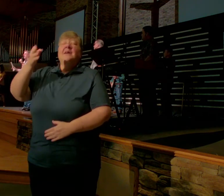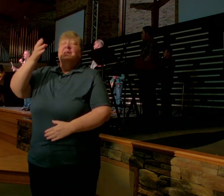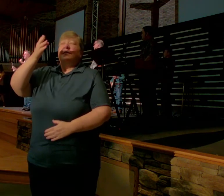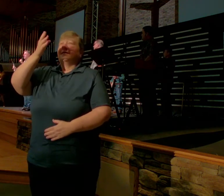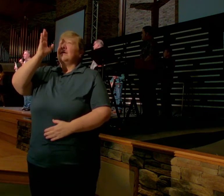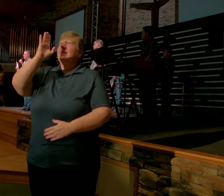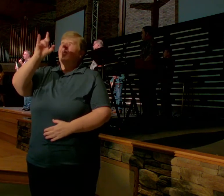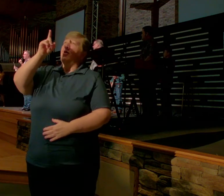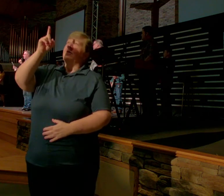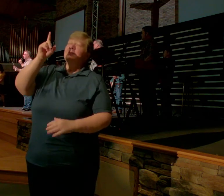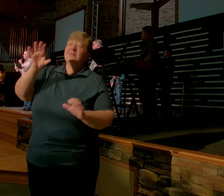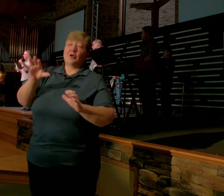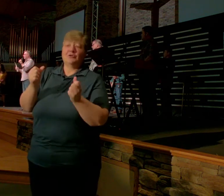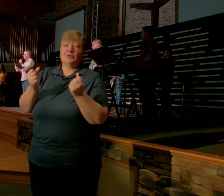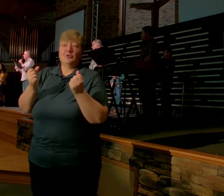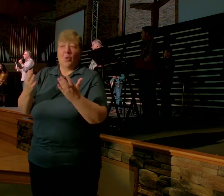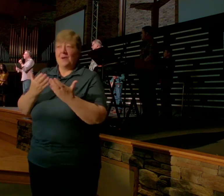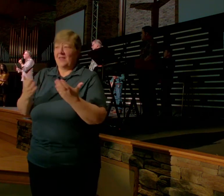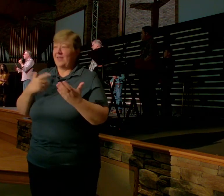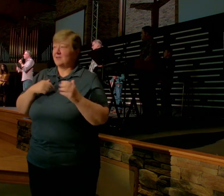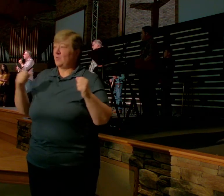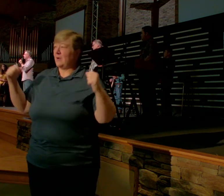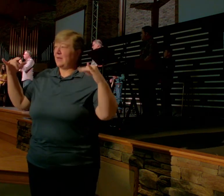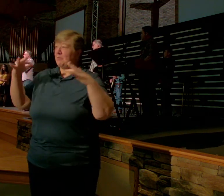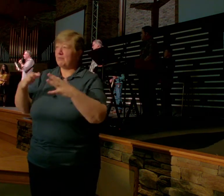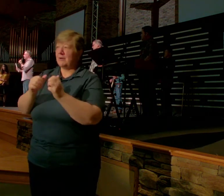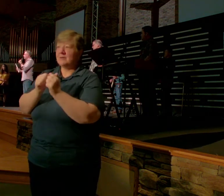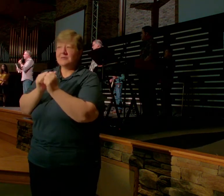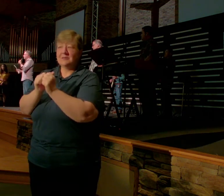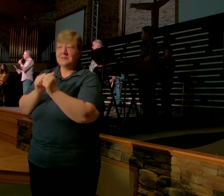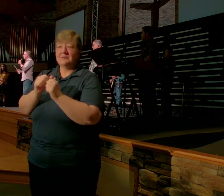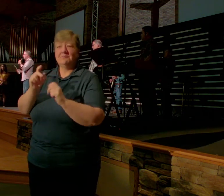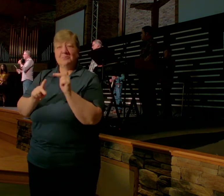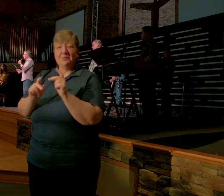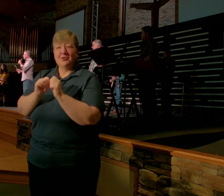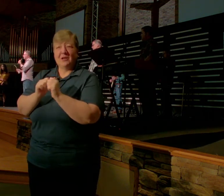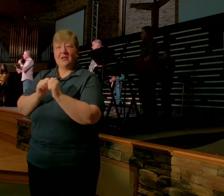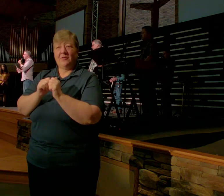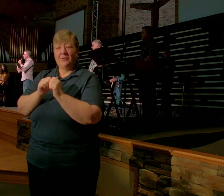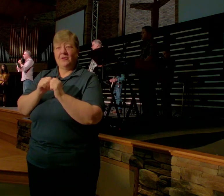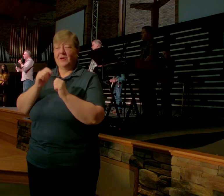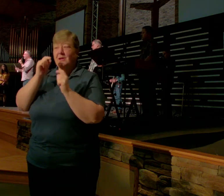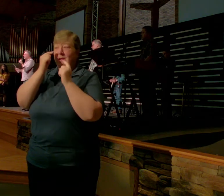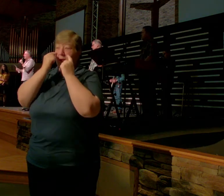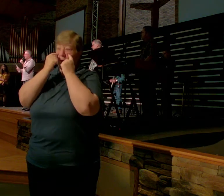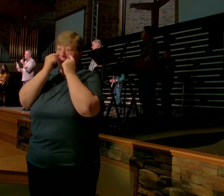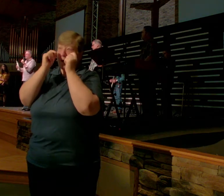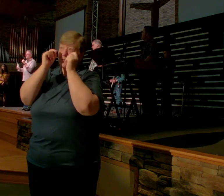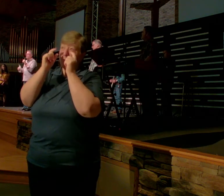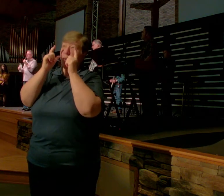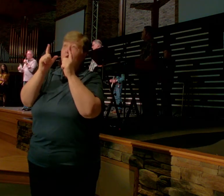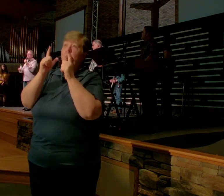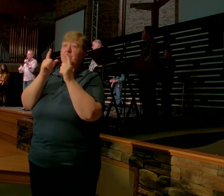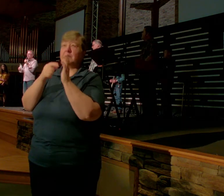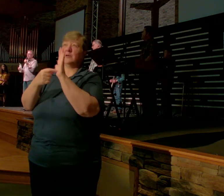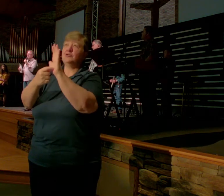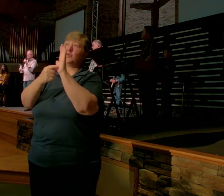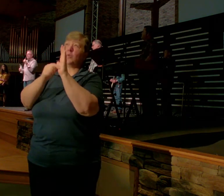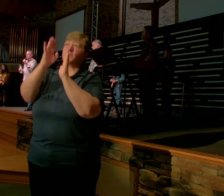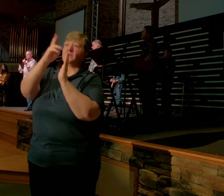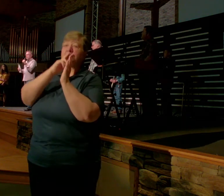when he brings his people together, one of which is he opens our eyes. He opens our eyes to the truth in his word,